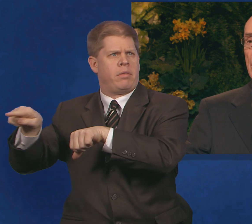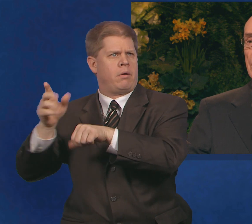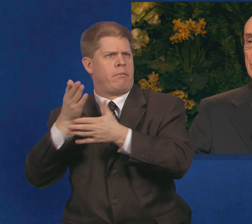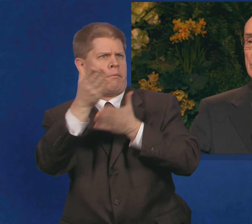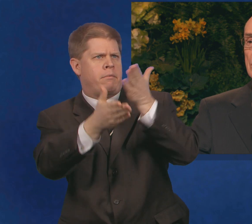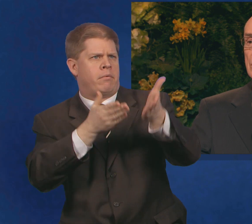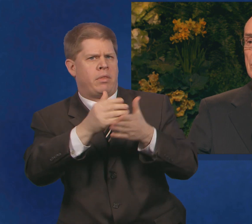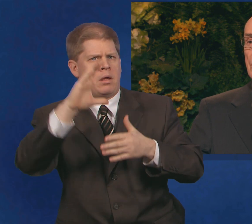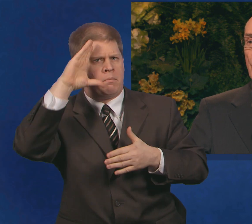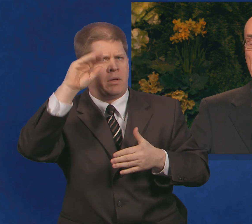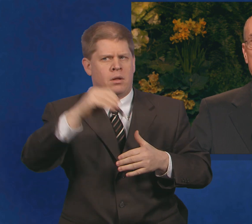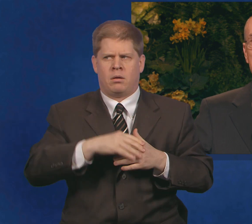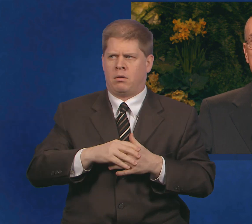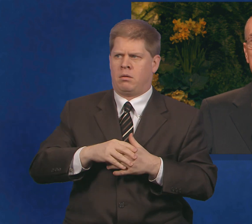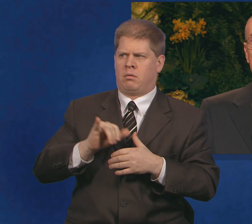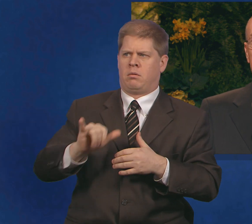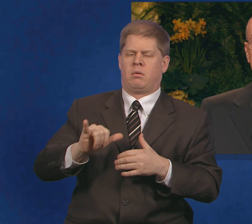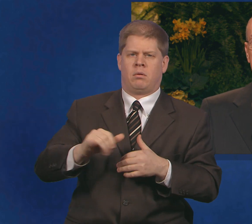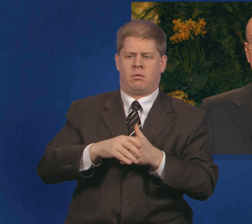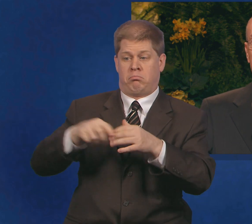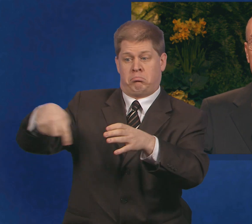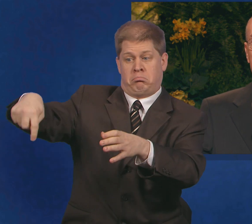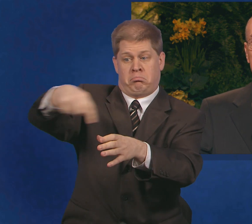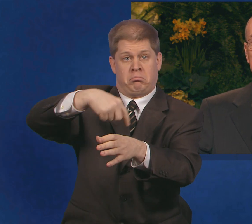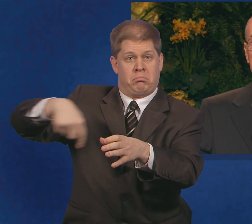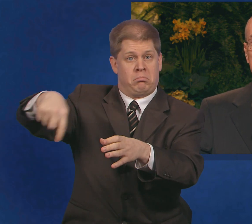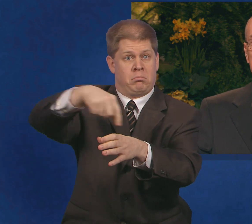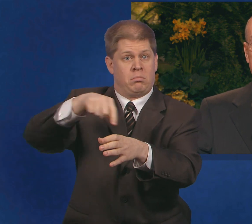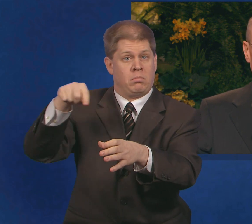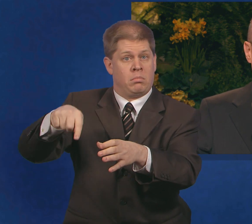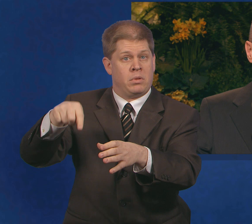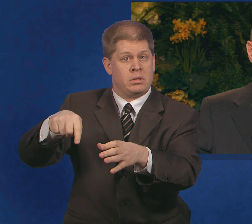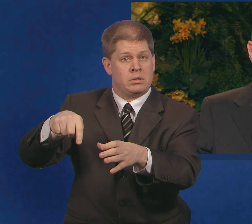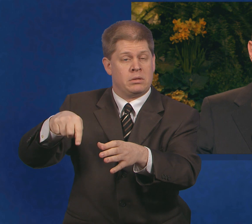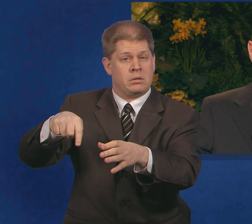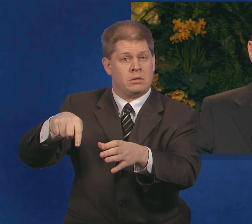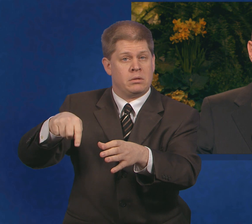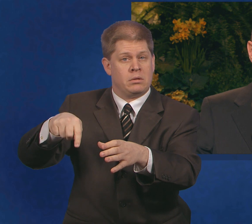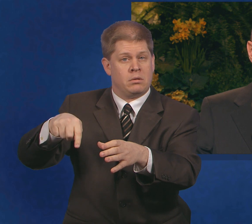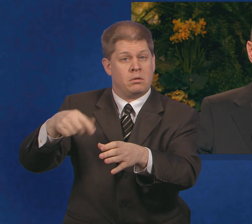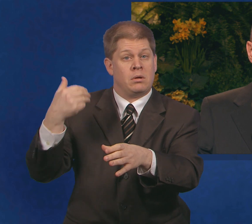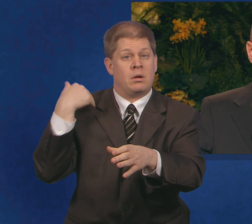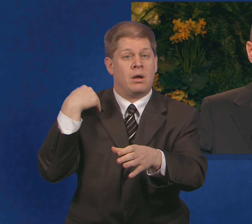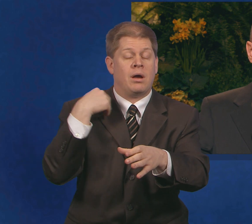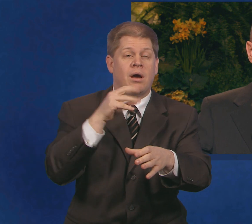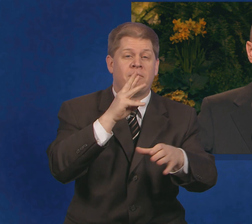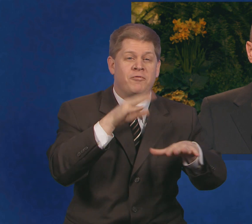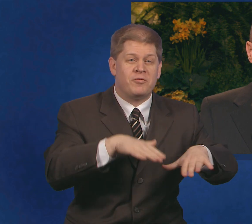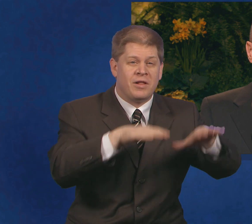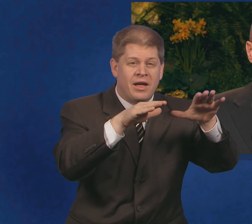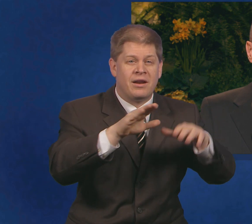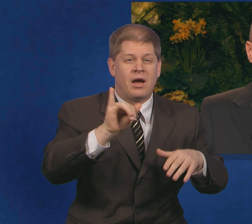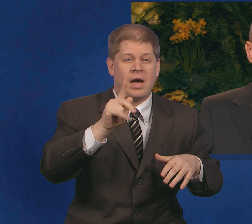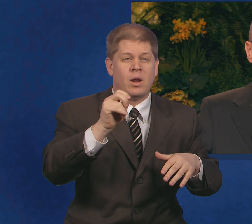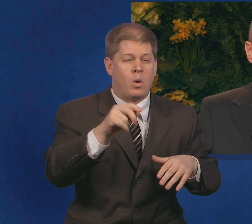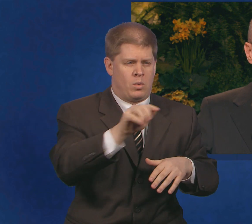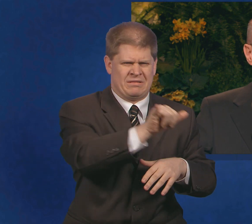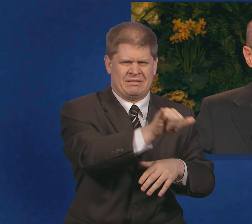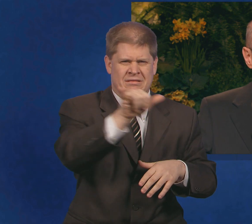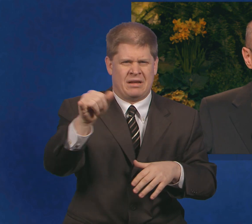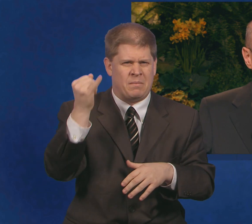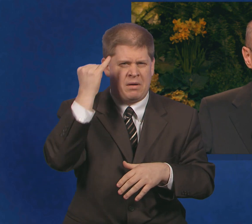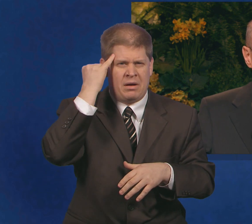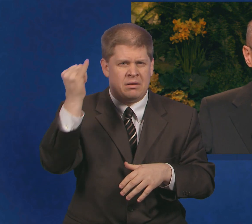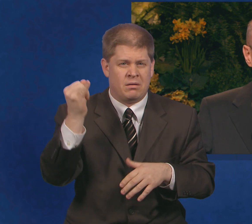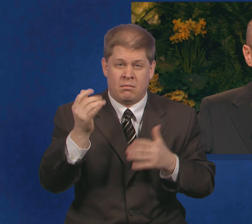needed work. What happened in that priesthood quorum and what happened in the flooded houses in Idaho is